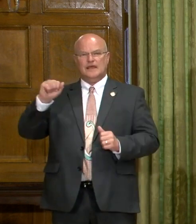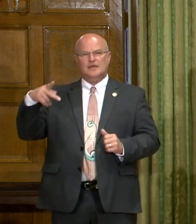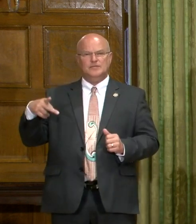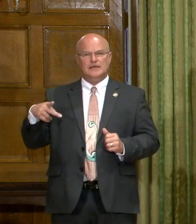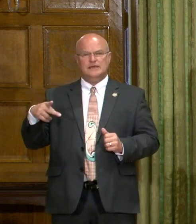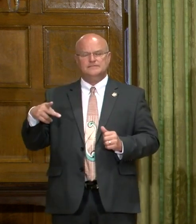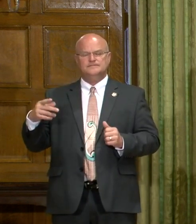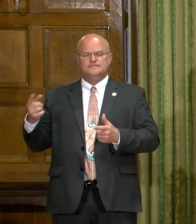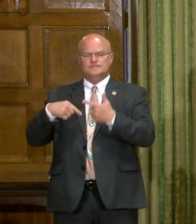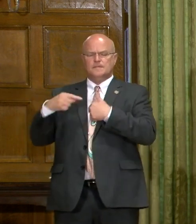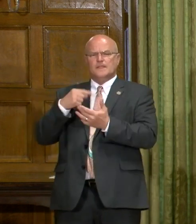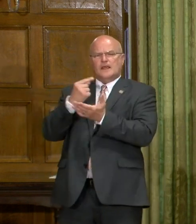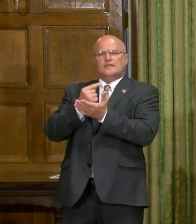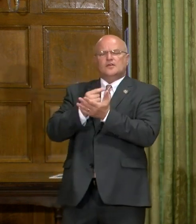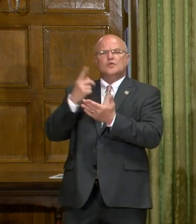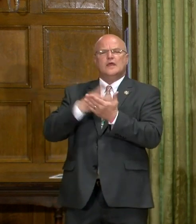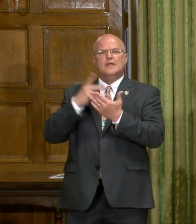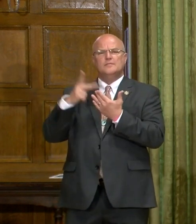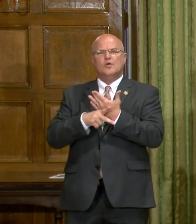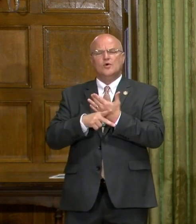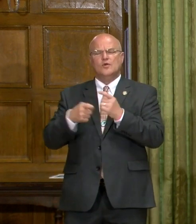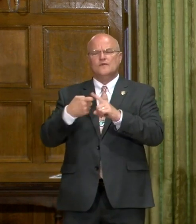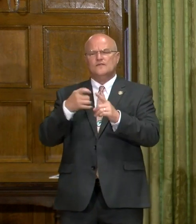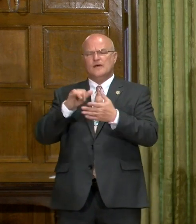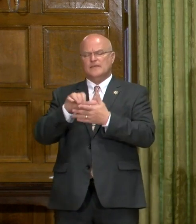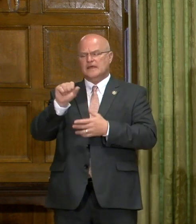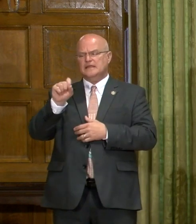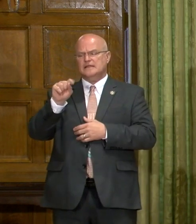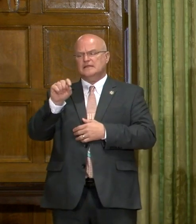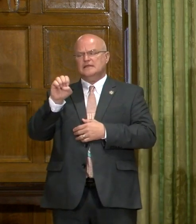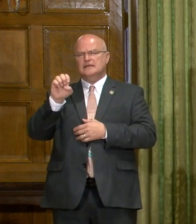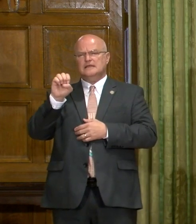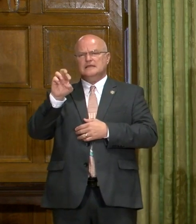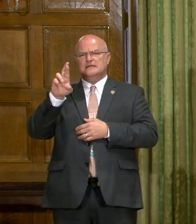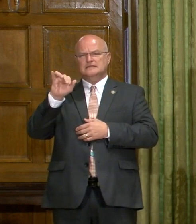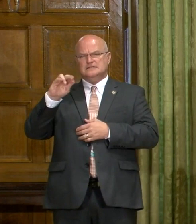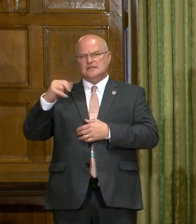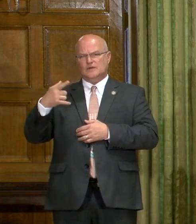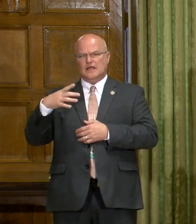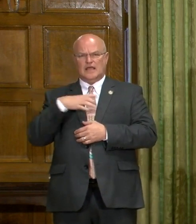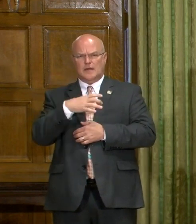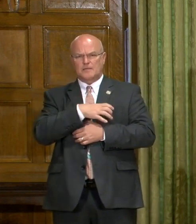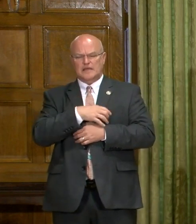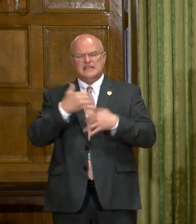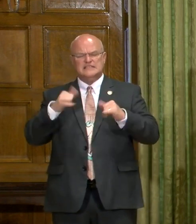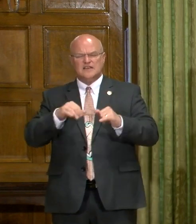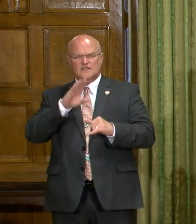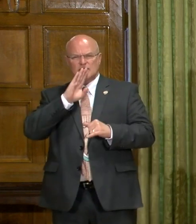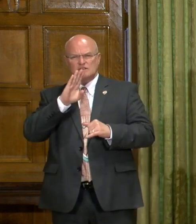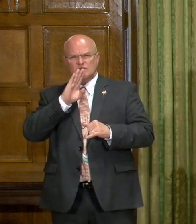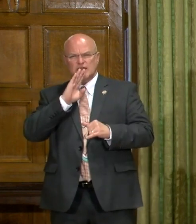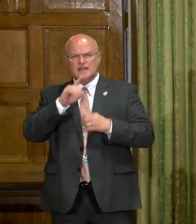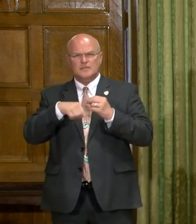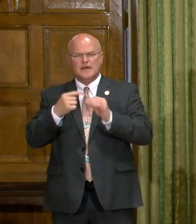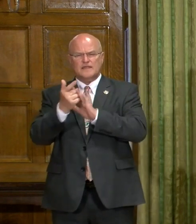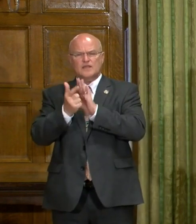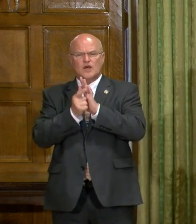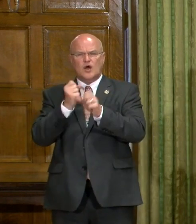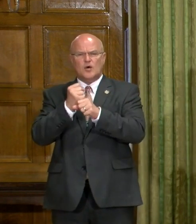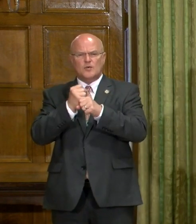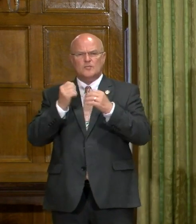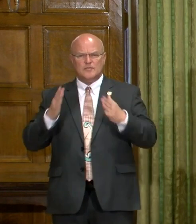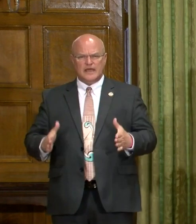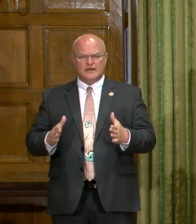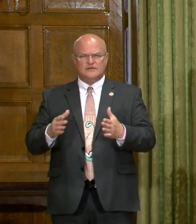to the grant program, from that steering committee meeting this morning, it sounded like there's still frustration among some lawmakers